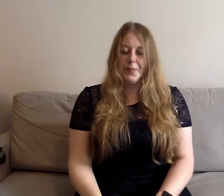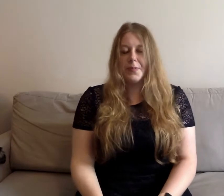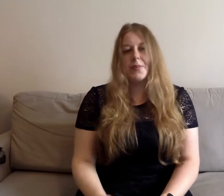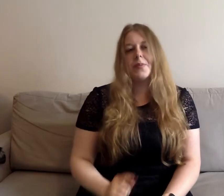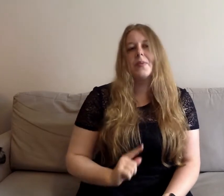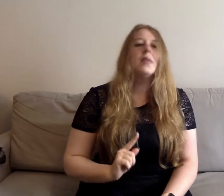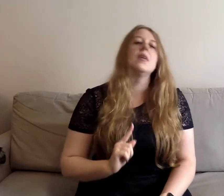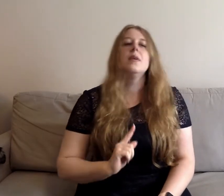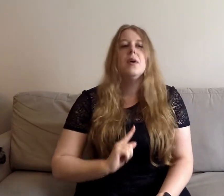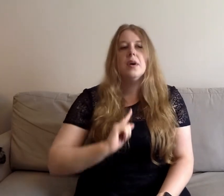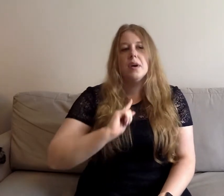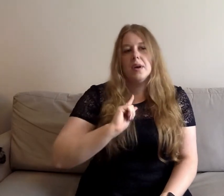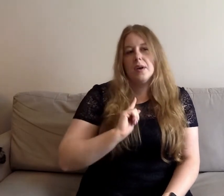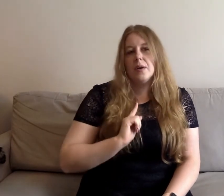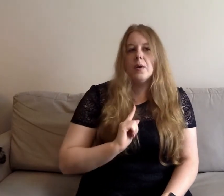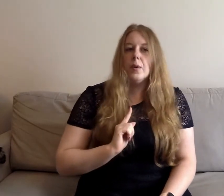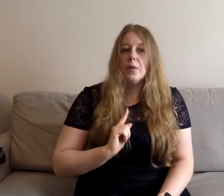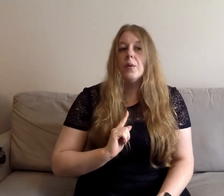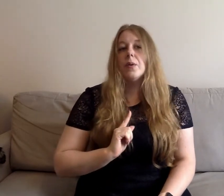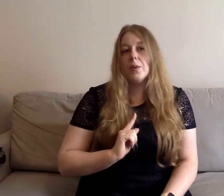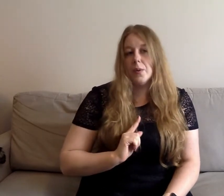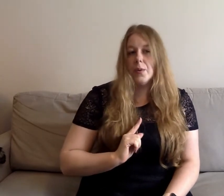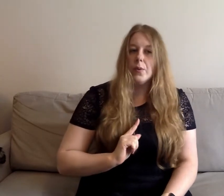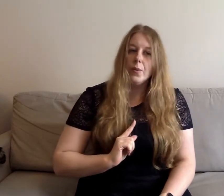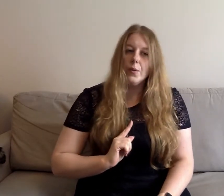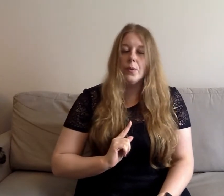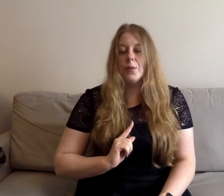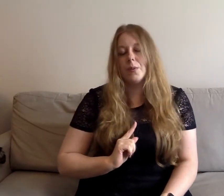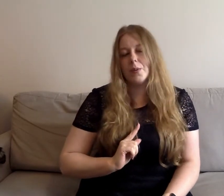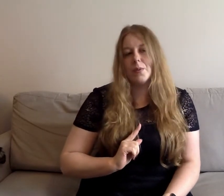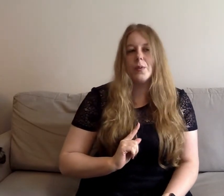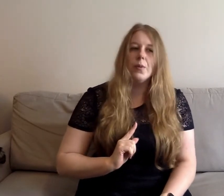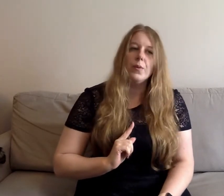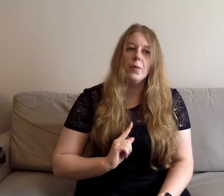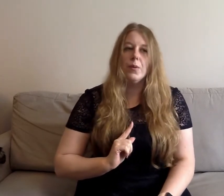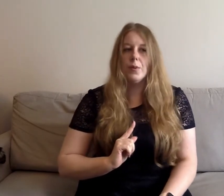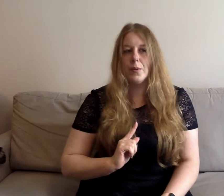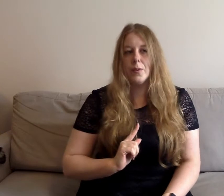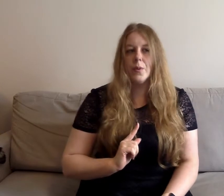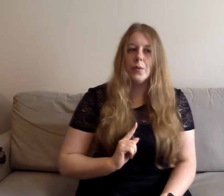love